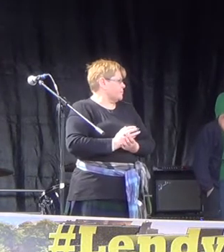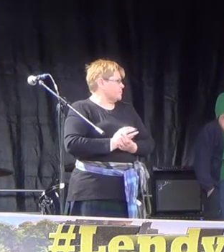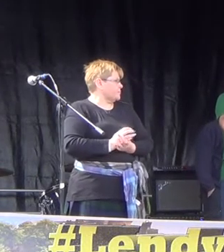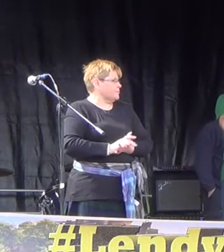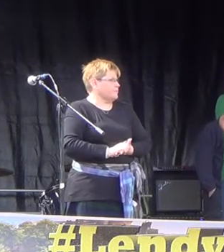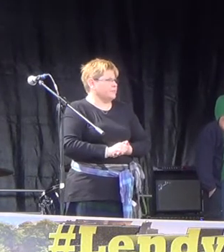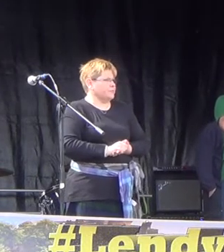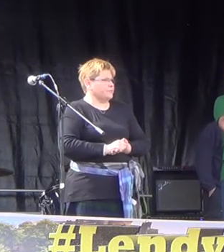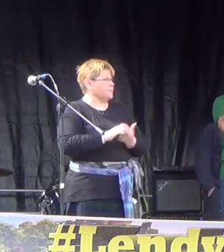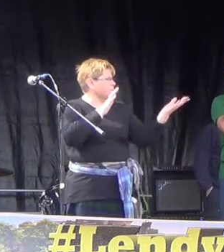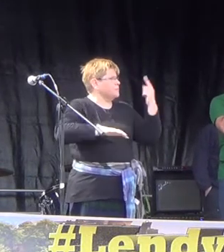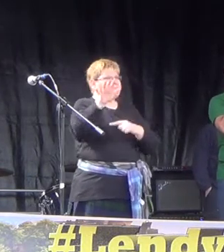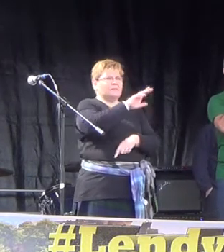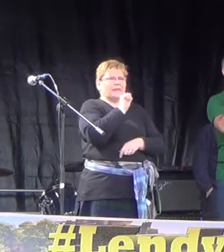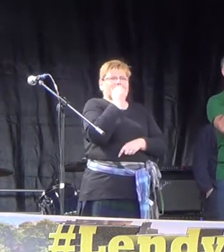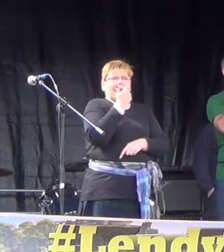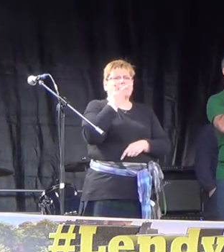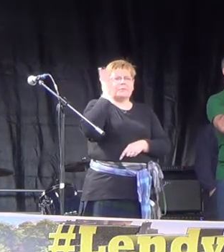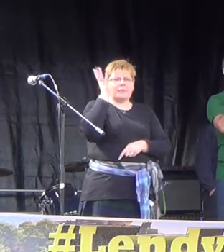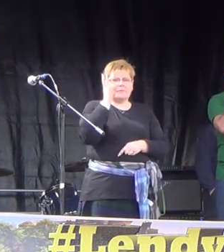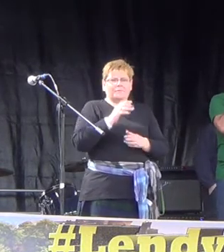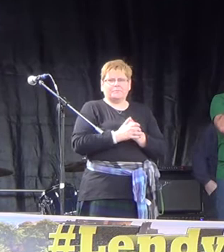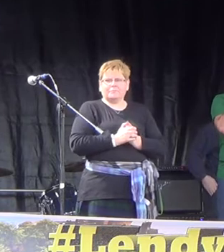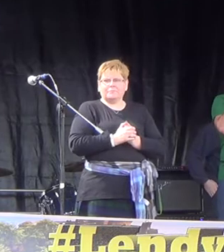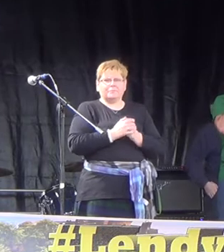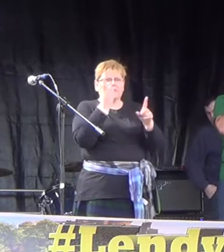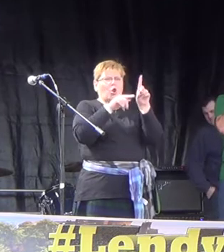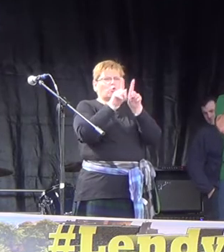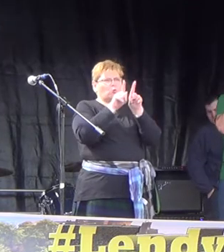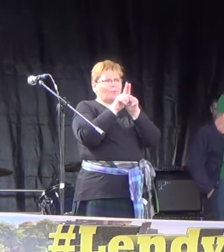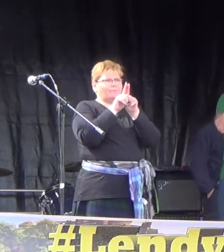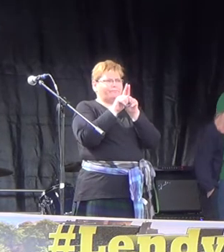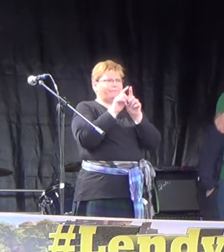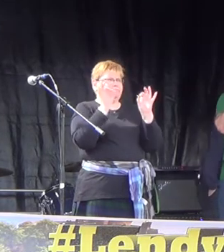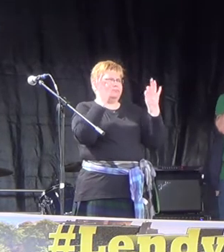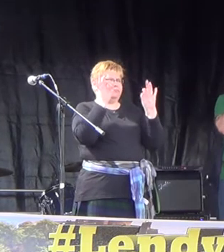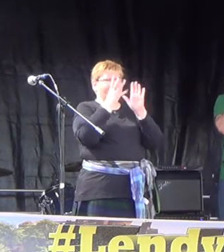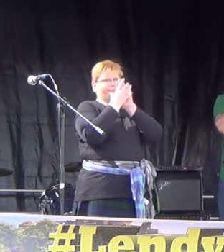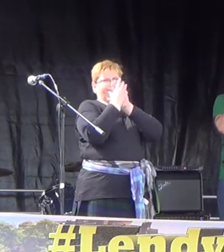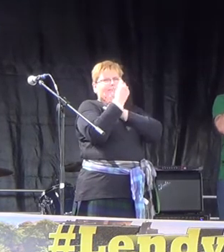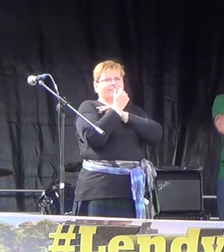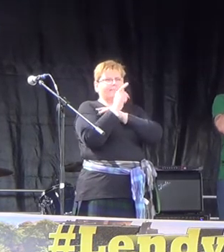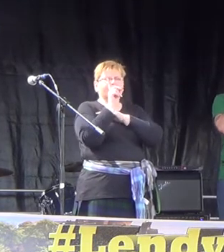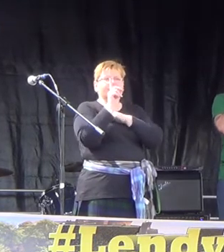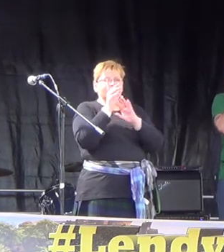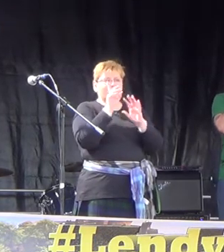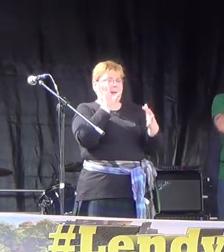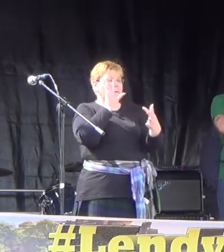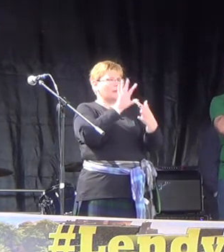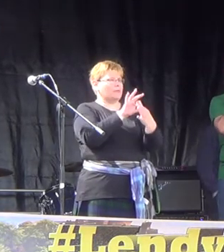The next speaker is also iconic, iconic in relation